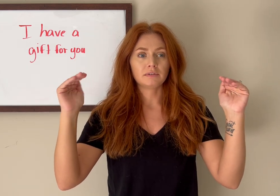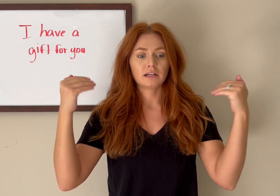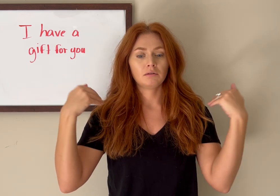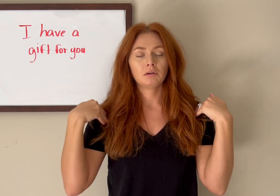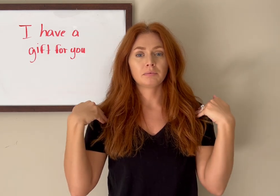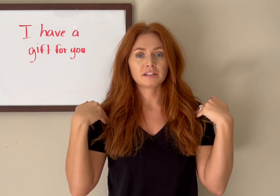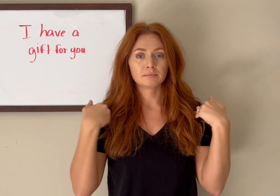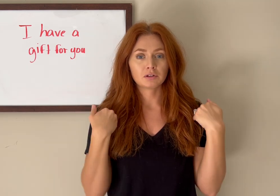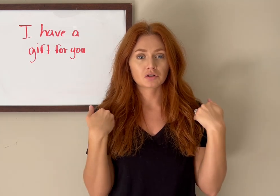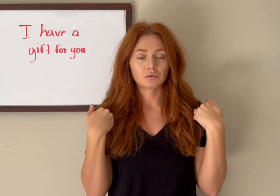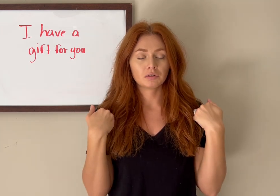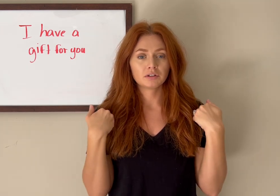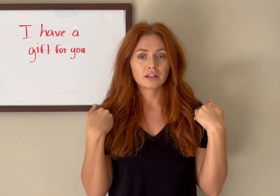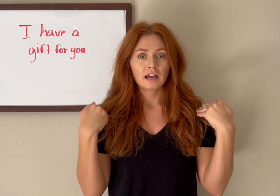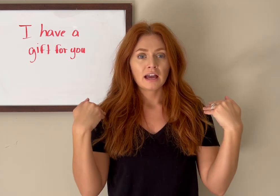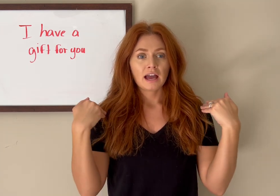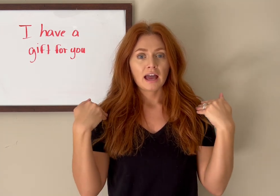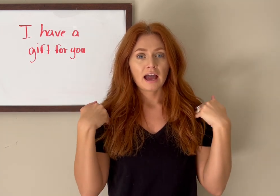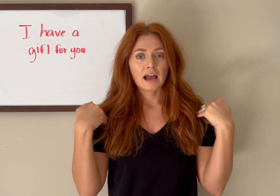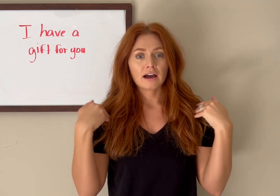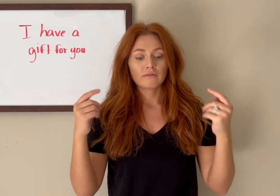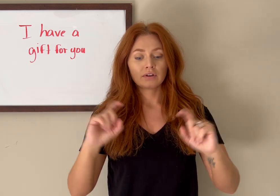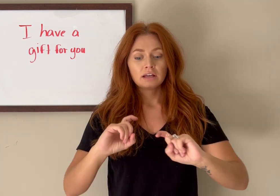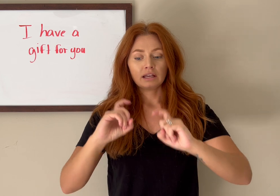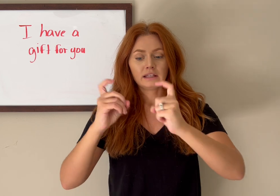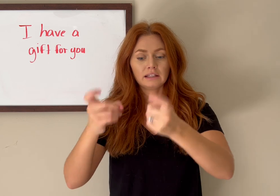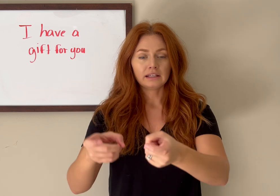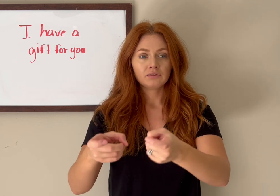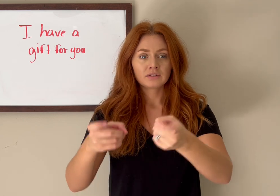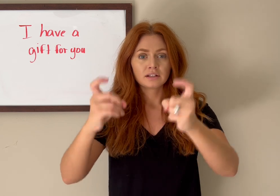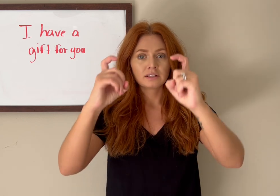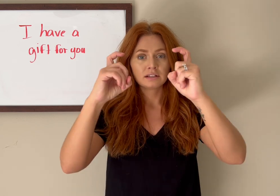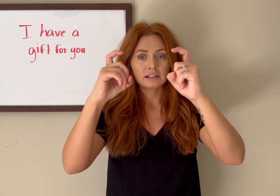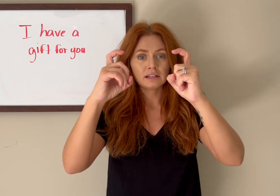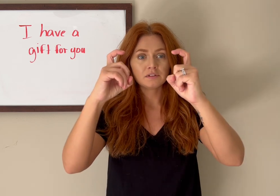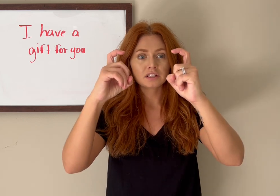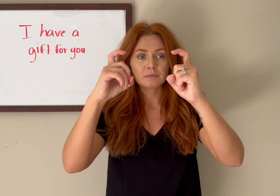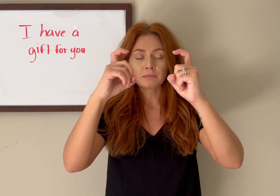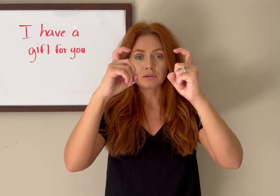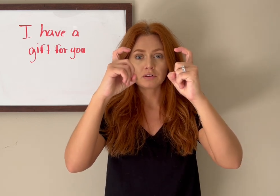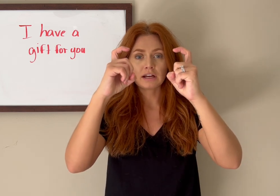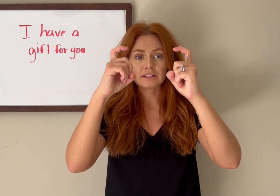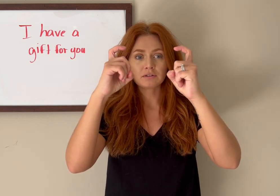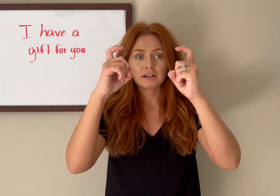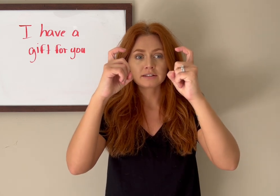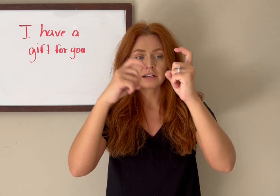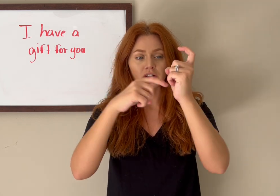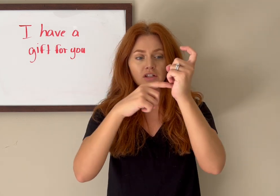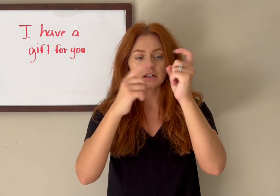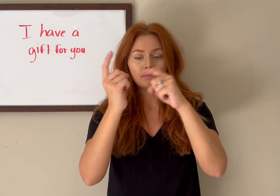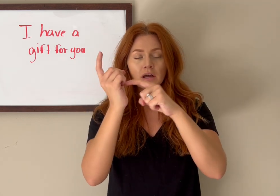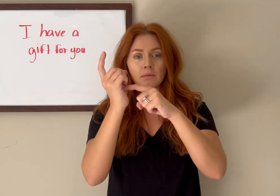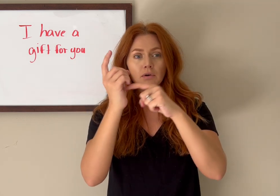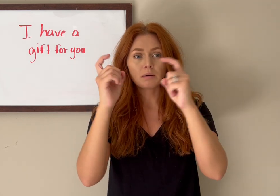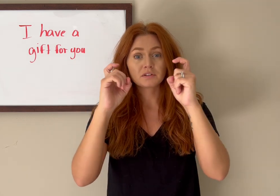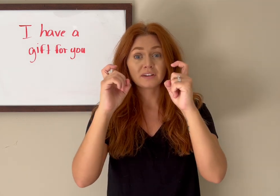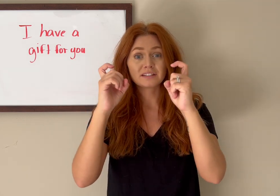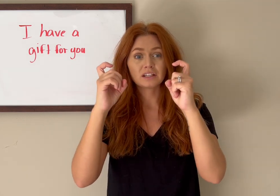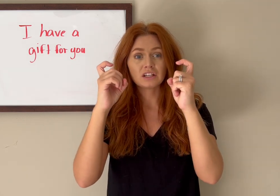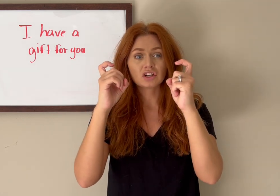down, place them on your shoulders. Have, gift, gift is going be both your hands and your X handshape, palms facing each